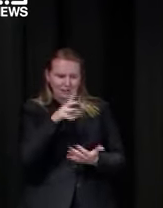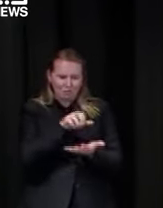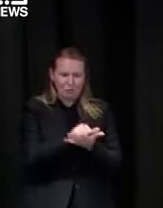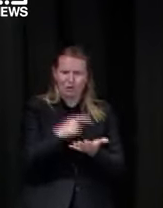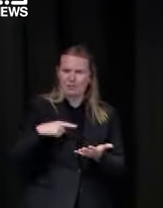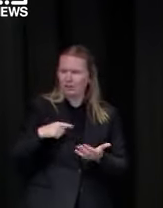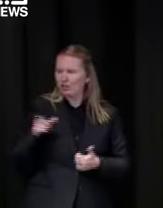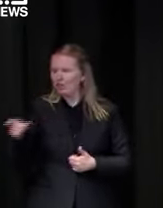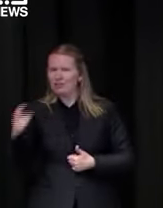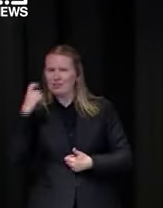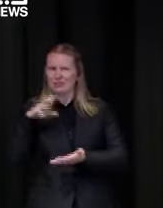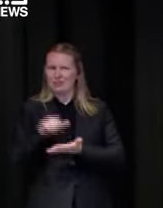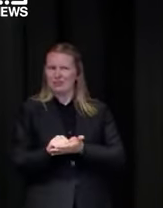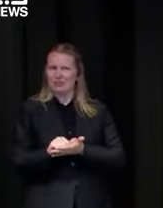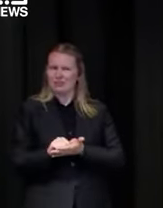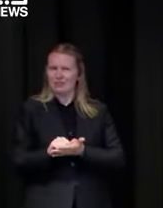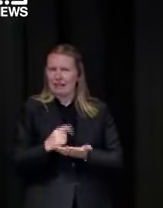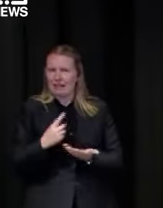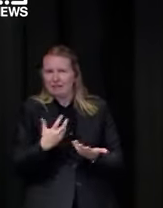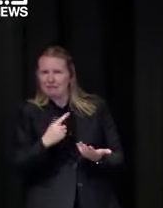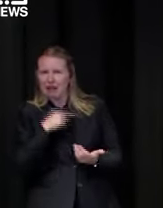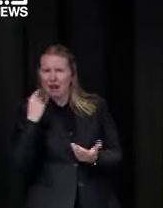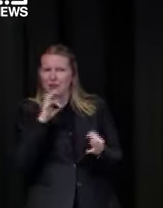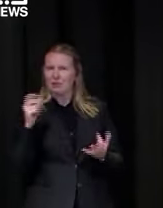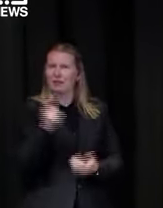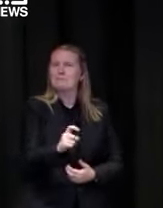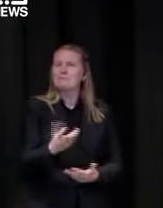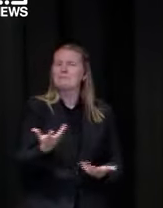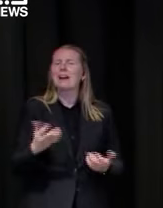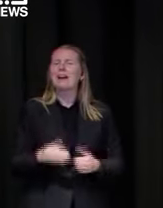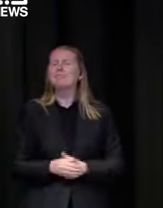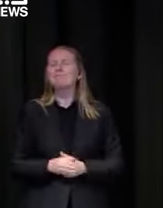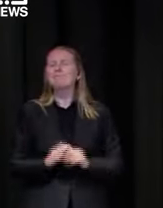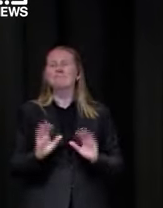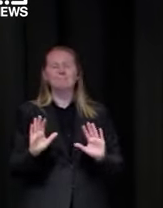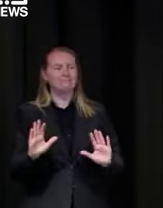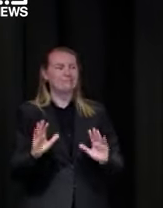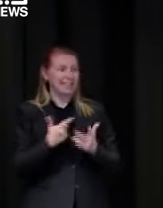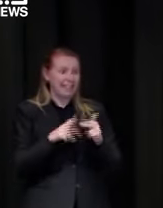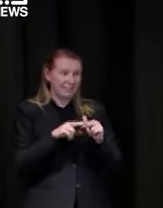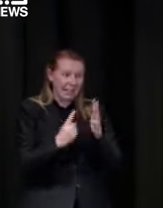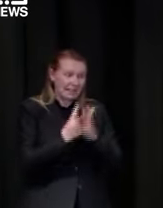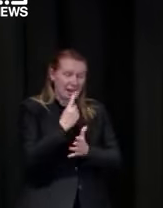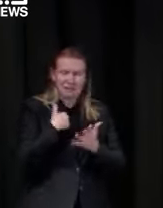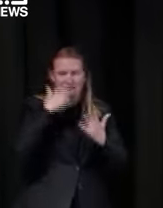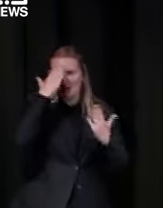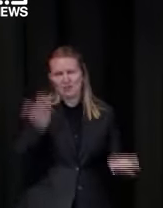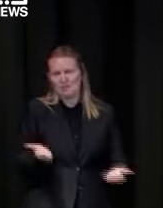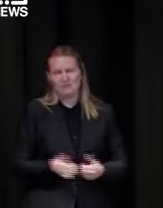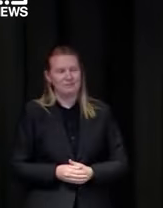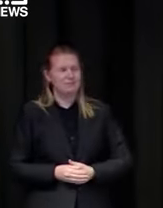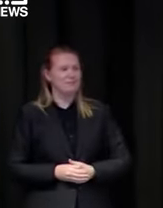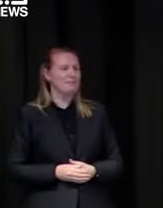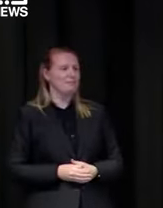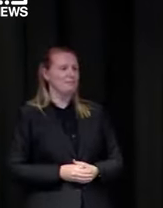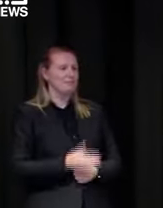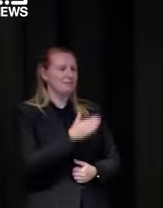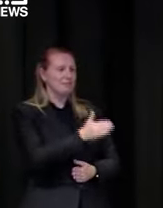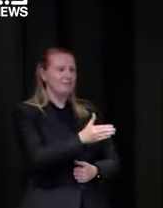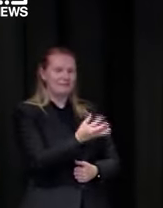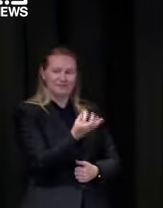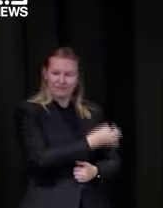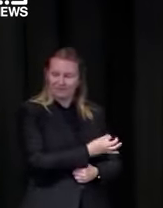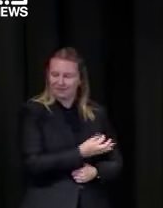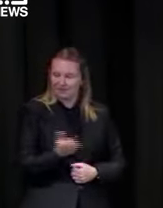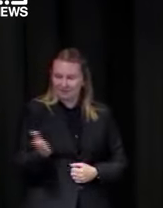sense that's that's the wrong thing the wrong thing to do if in fact it is happening i don't want to offend your own but i do have a question for the